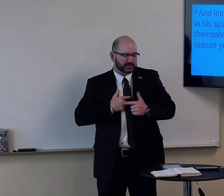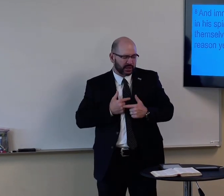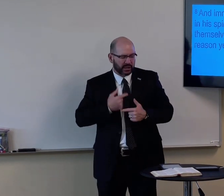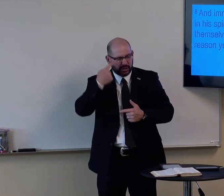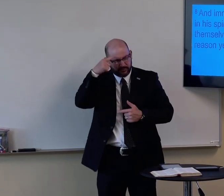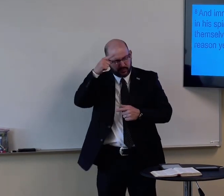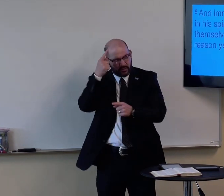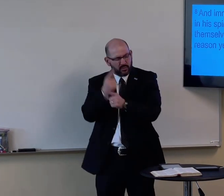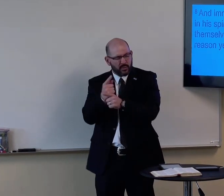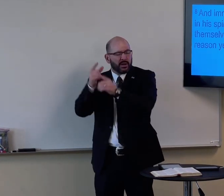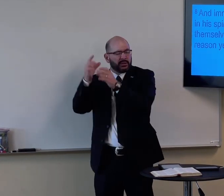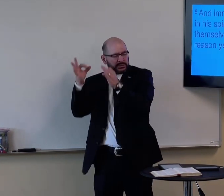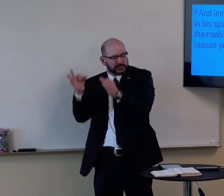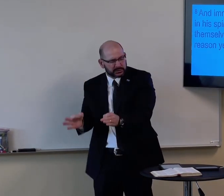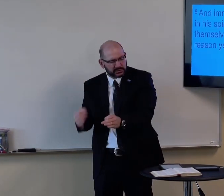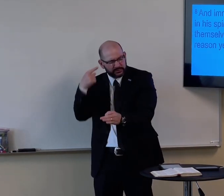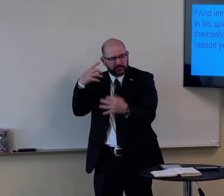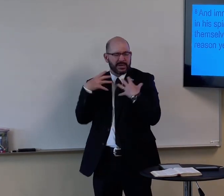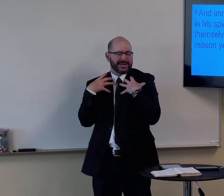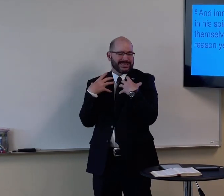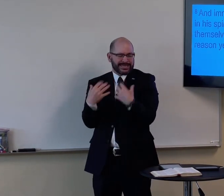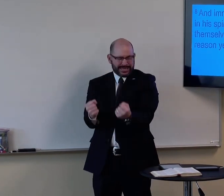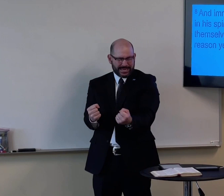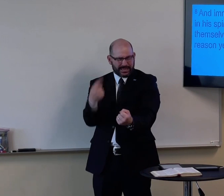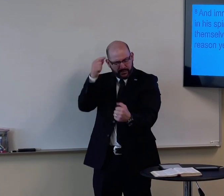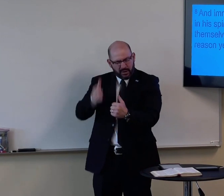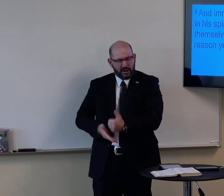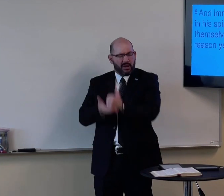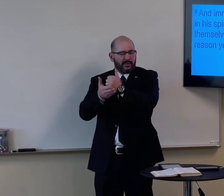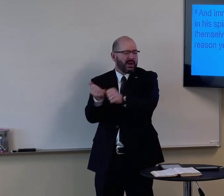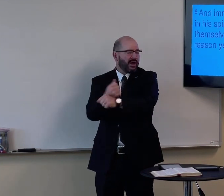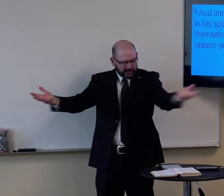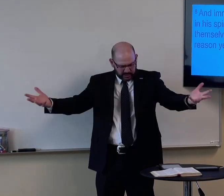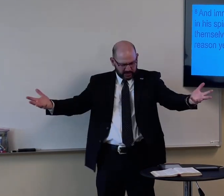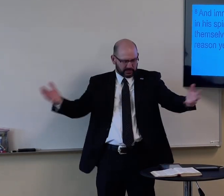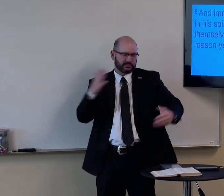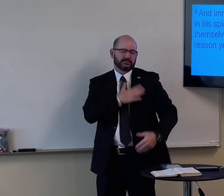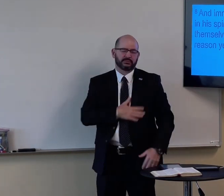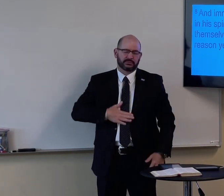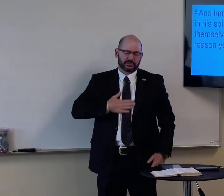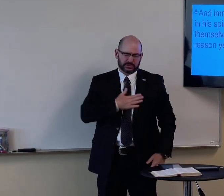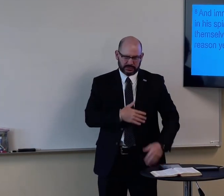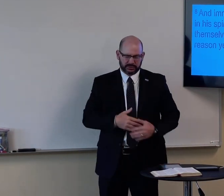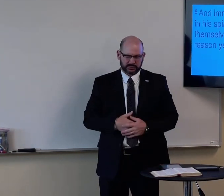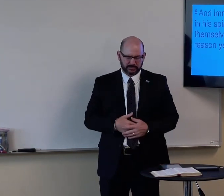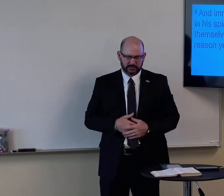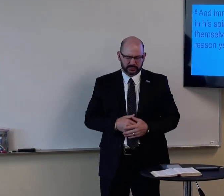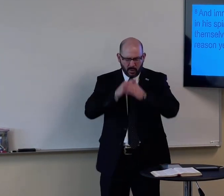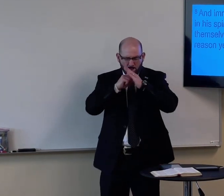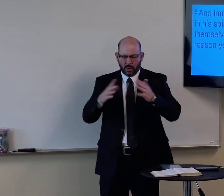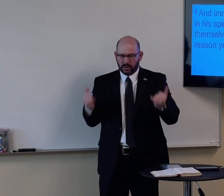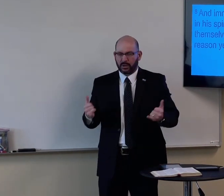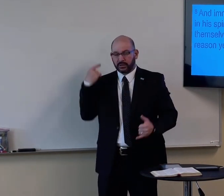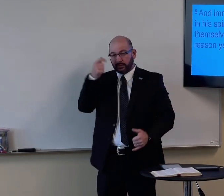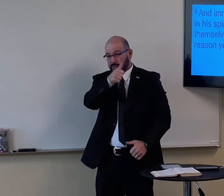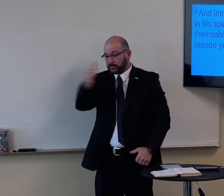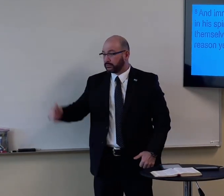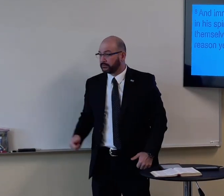to live a holy life, to make right decisions, for healing, for everything. As it's all